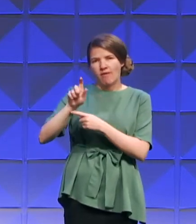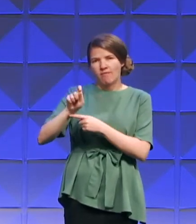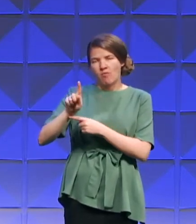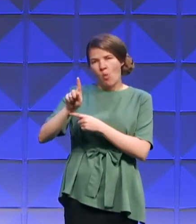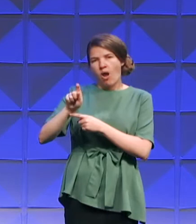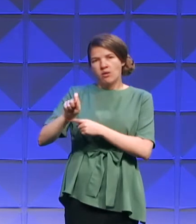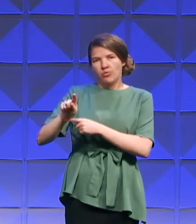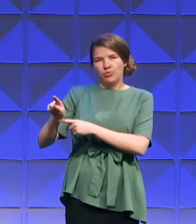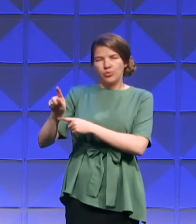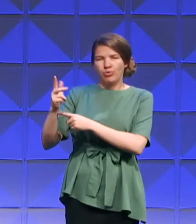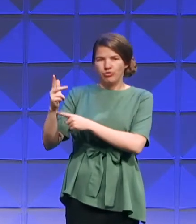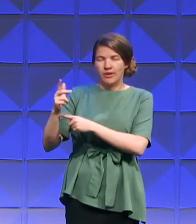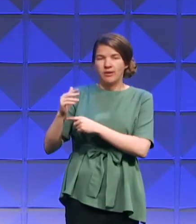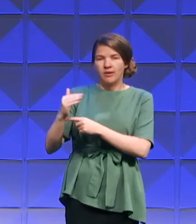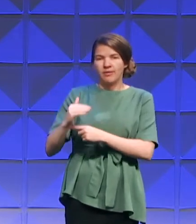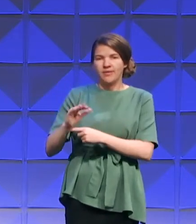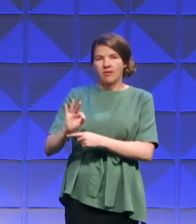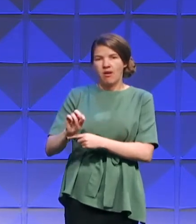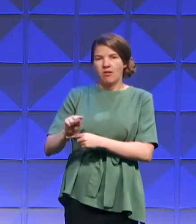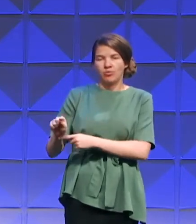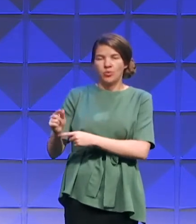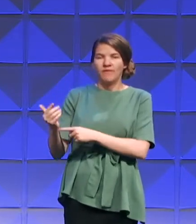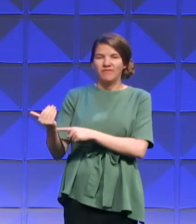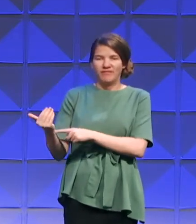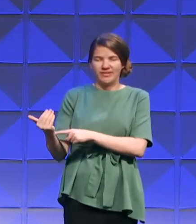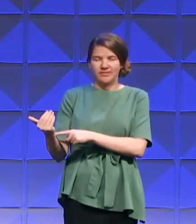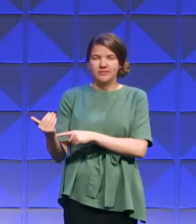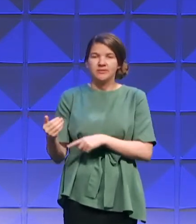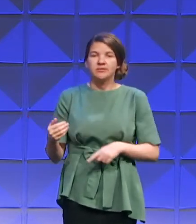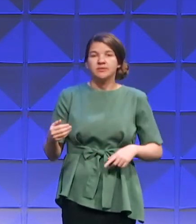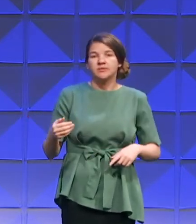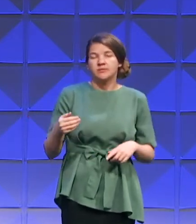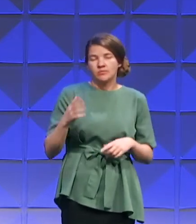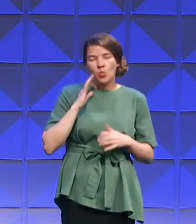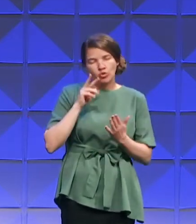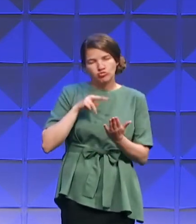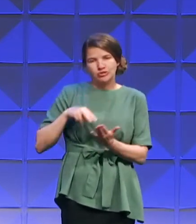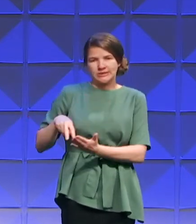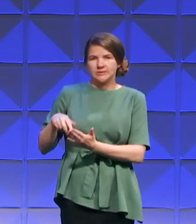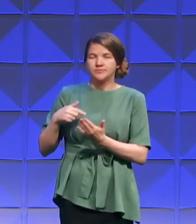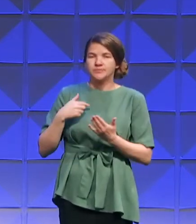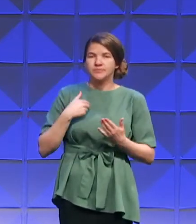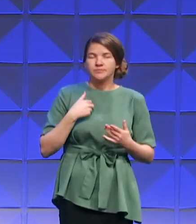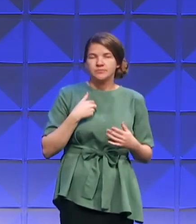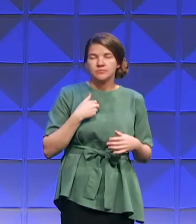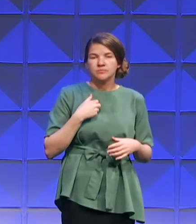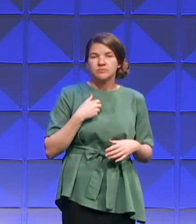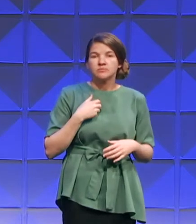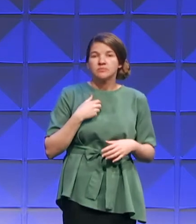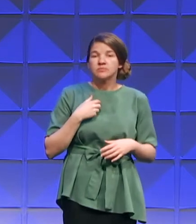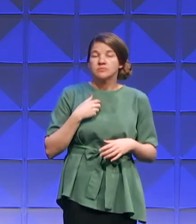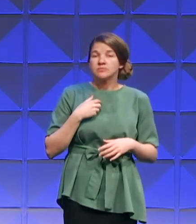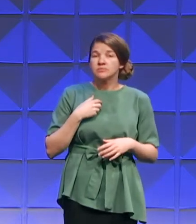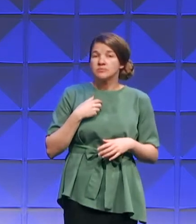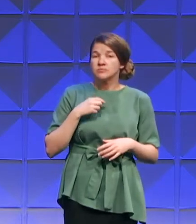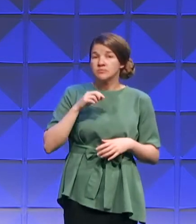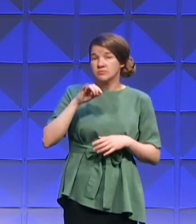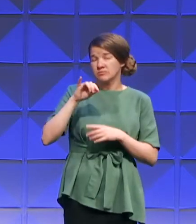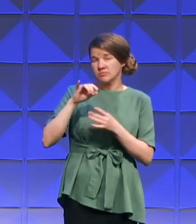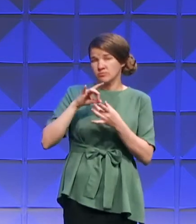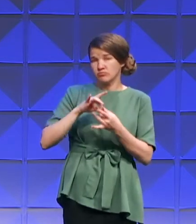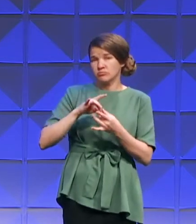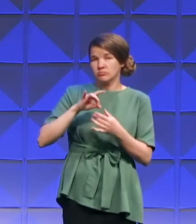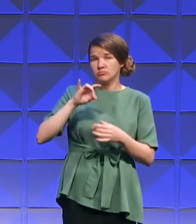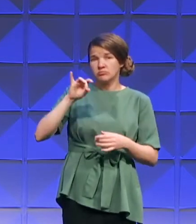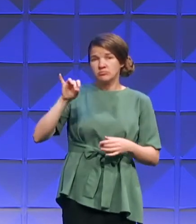verses 9 through 15. And I'll be reading from there. This is Jacob in